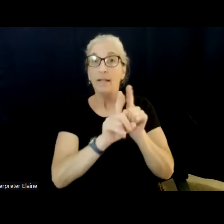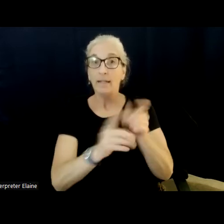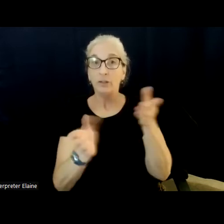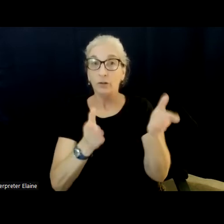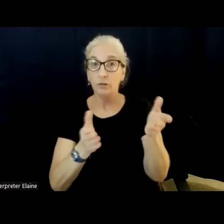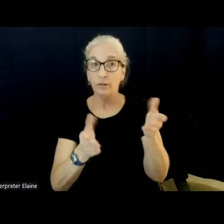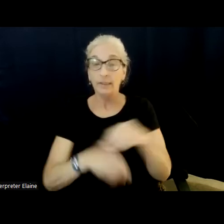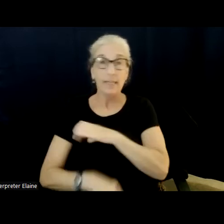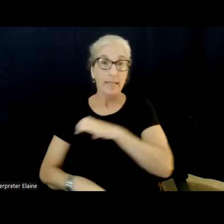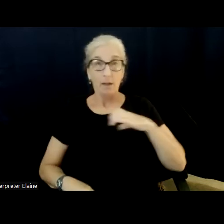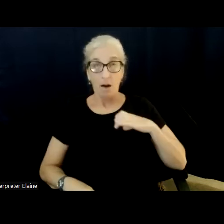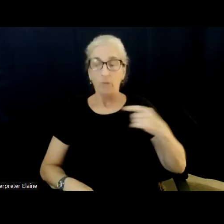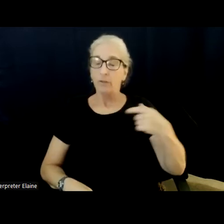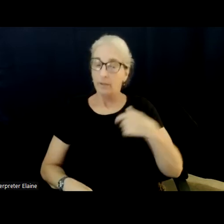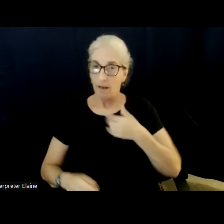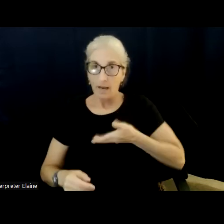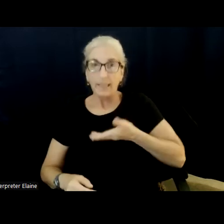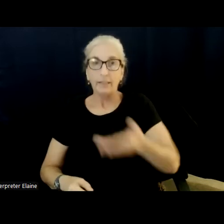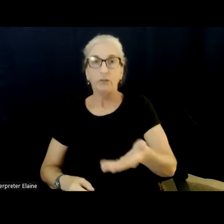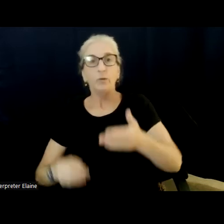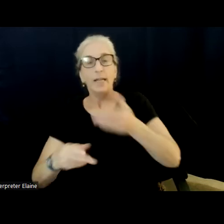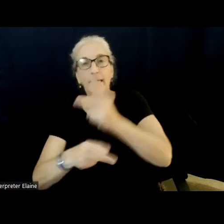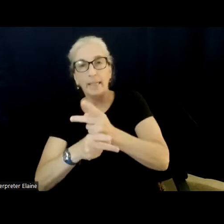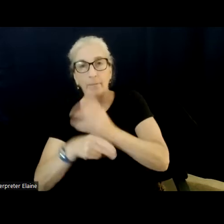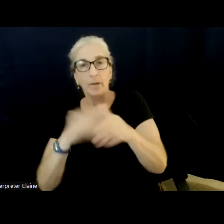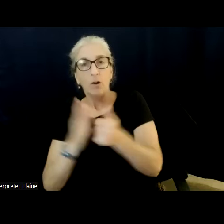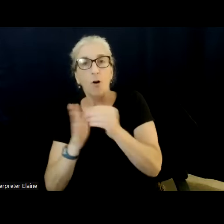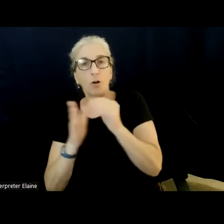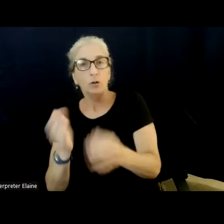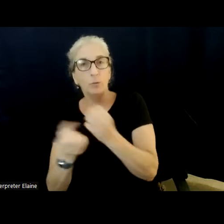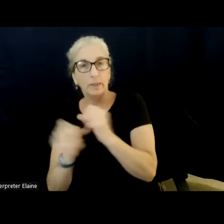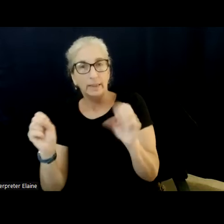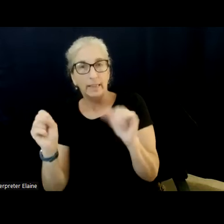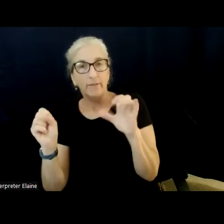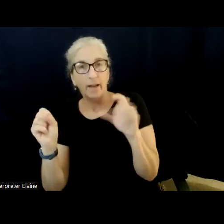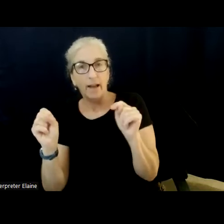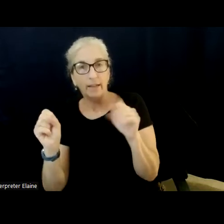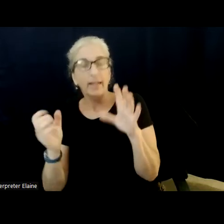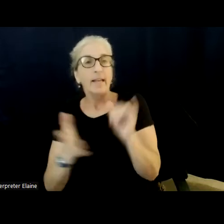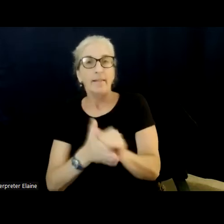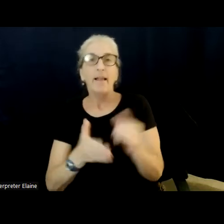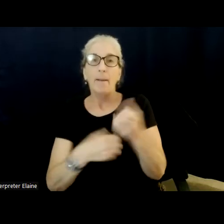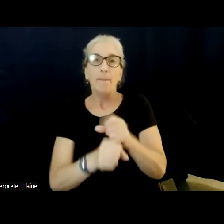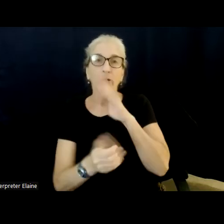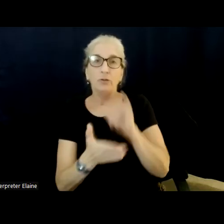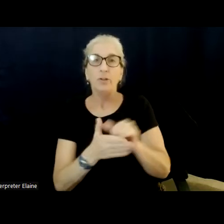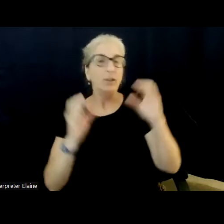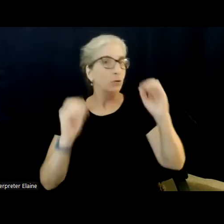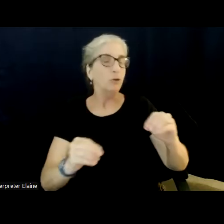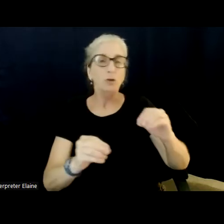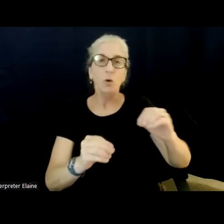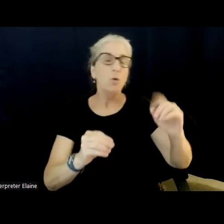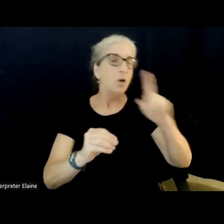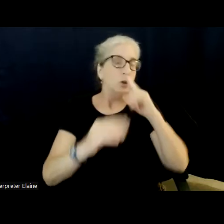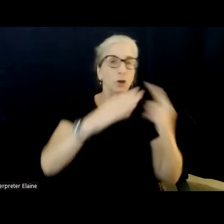introduced was the Keeping All Students Safe Act, which bans the use of seclusion and inappropriate restraints in schools. It's been the number one issue for